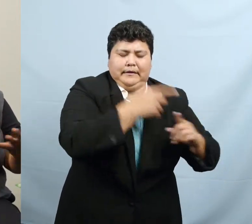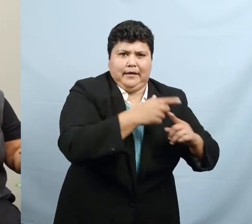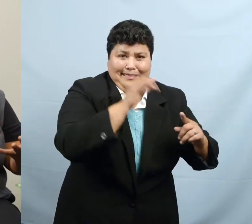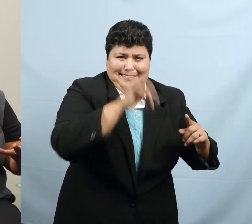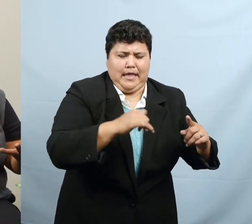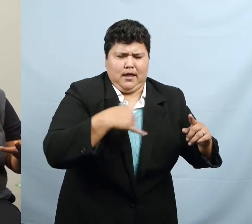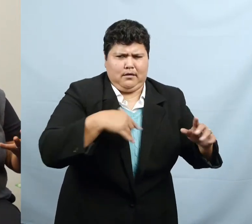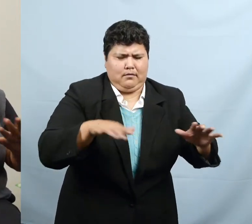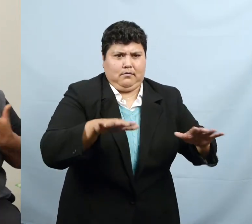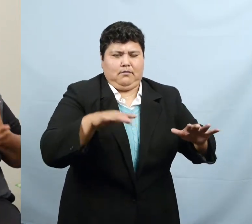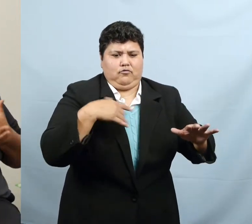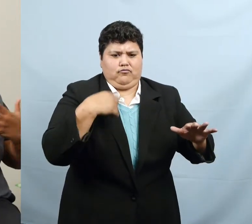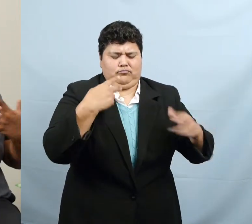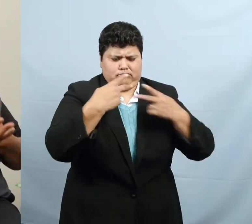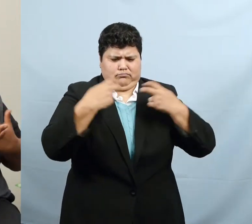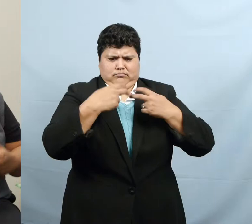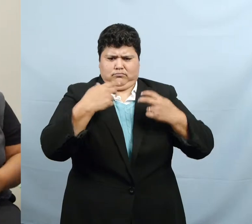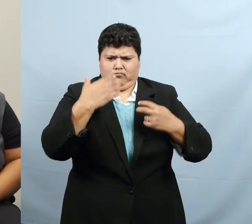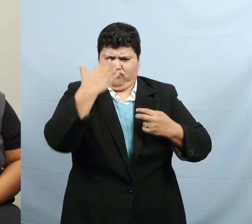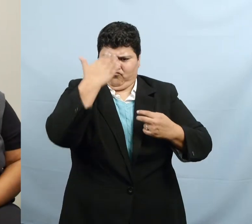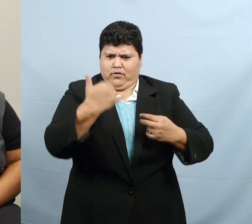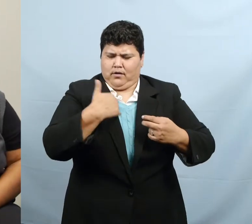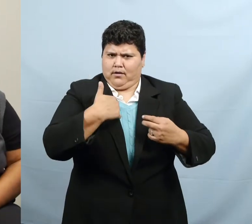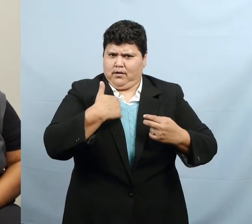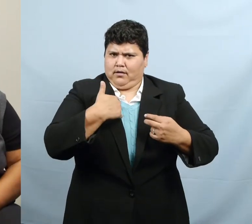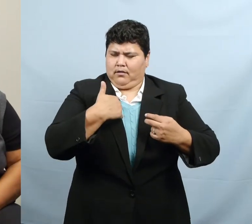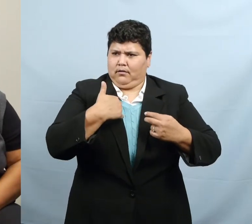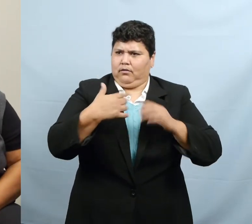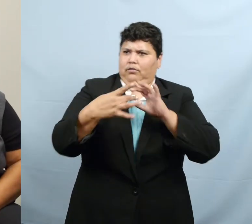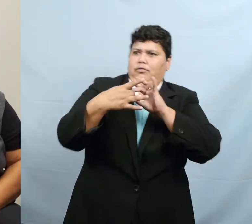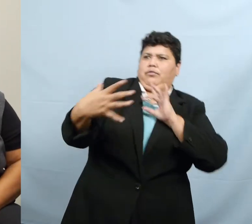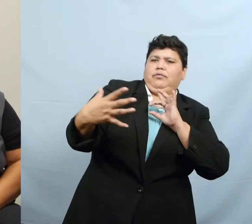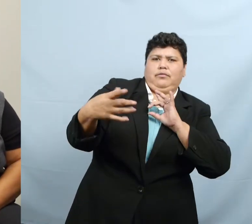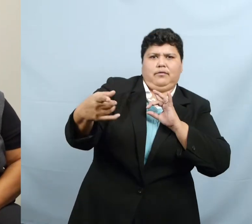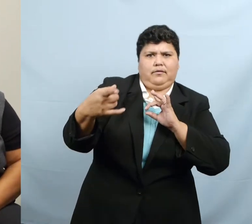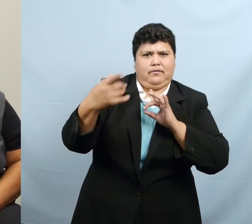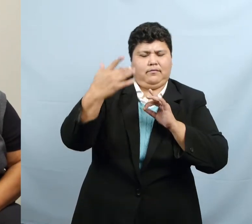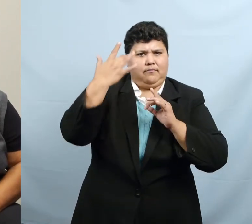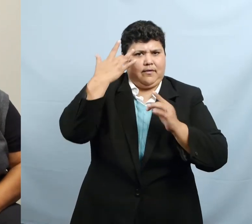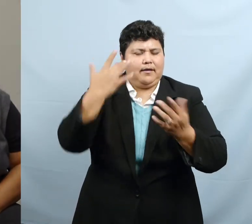what's going on here? Why do I feel disconnected from the deaf client?